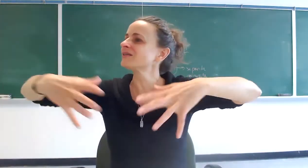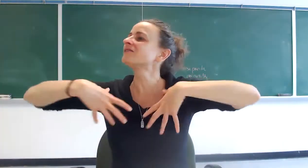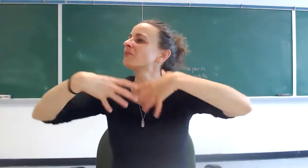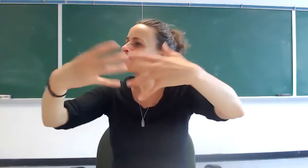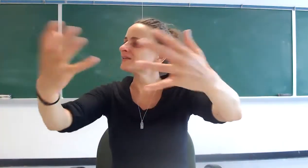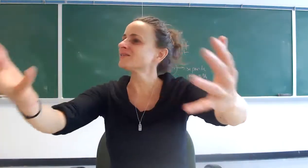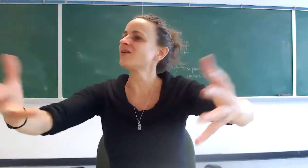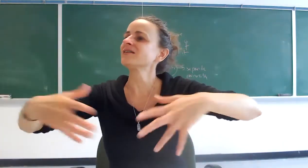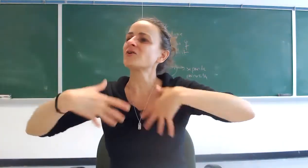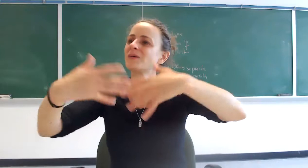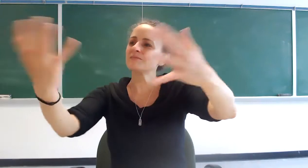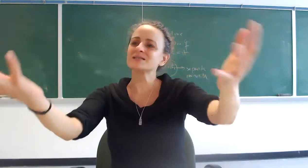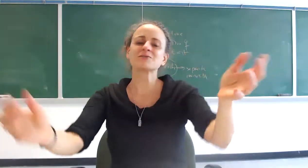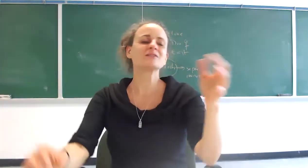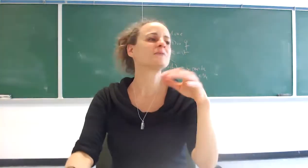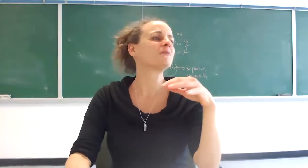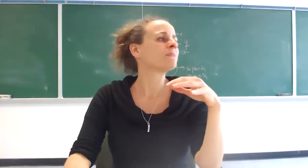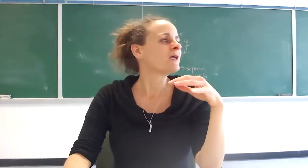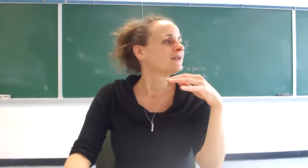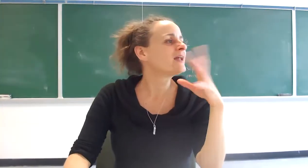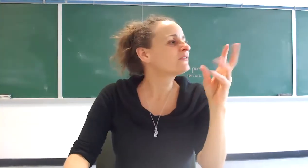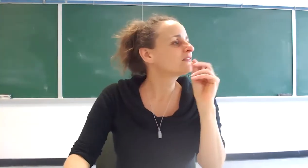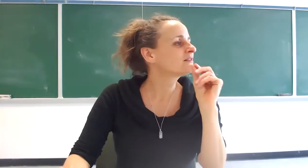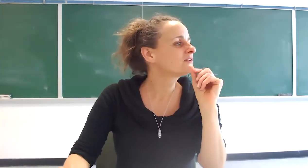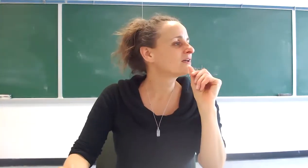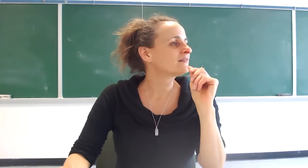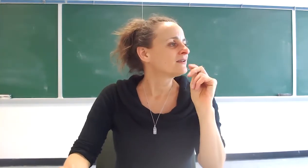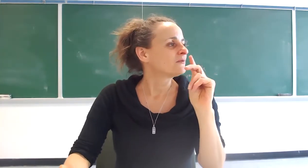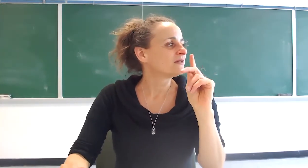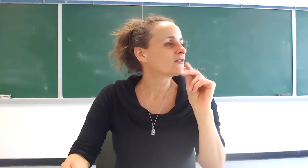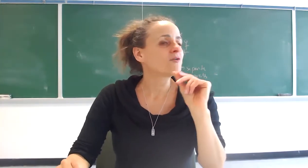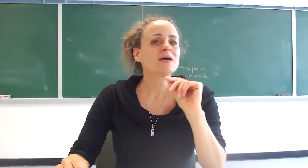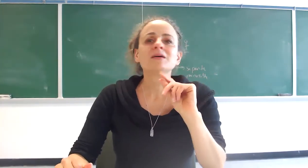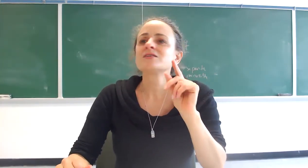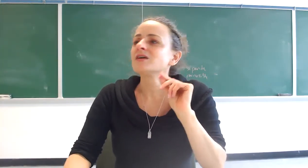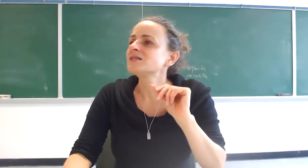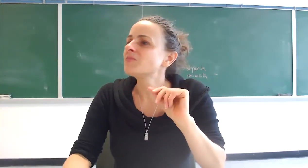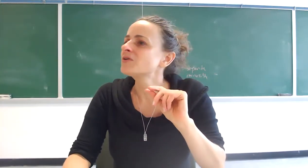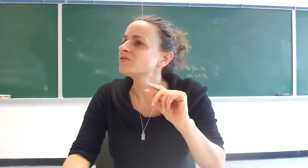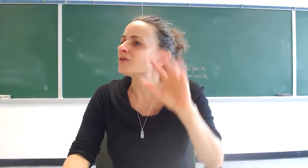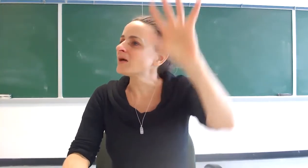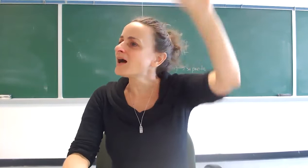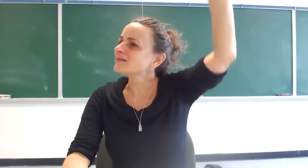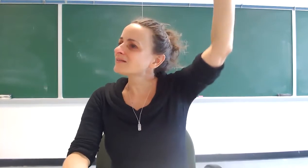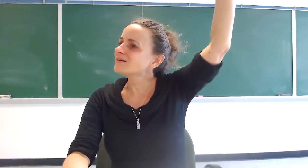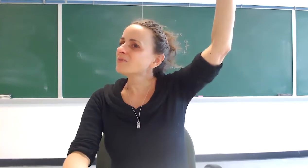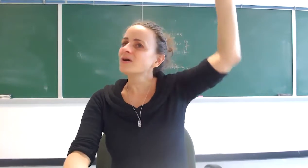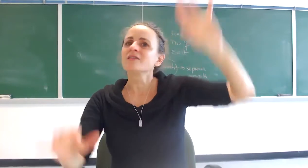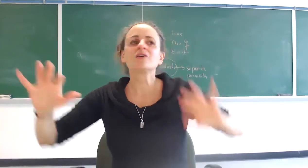he spoke his law his commandments to his people now says living us right the commandments are not spoken from a height anymore they're